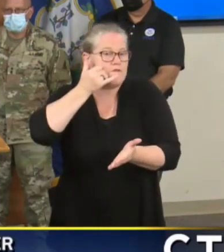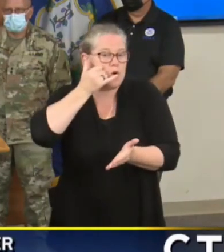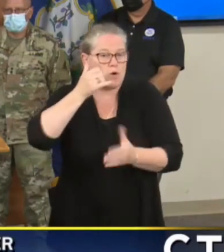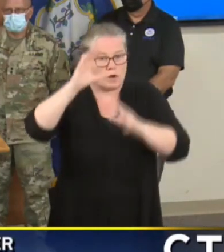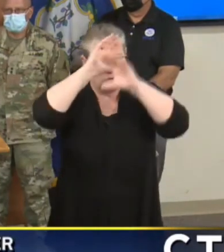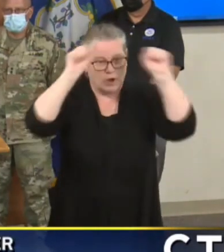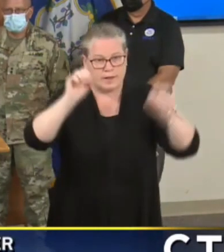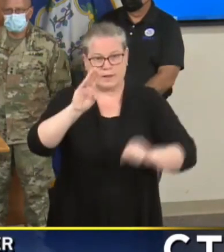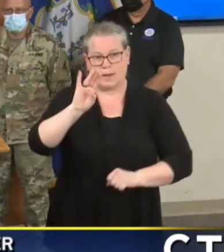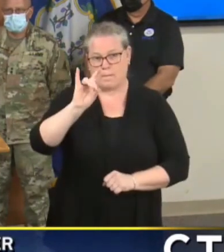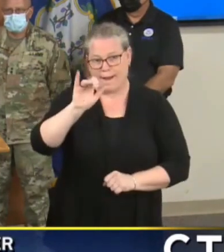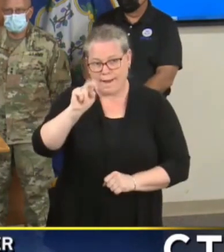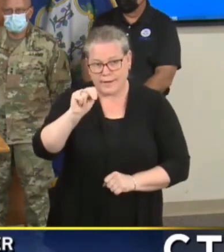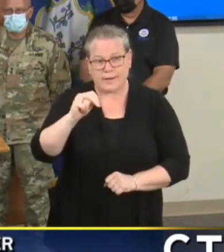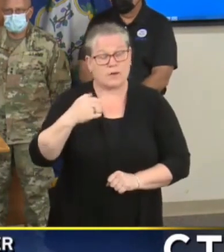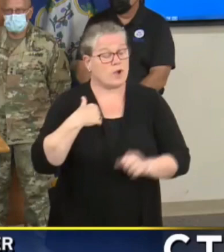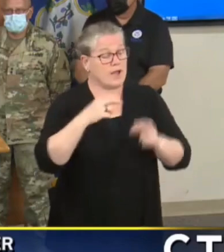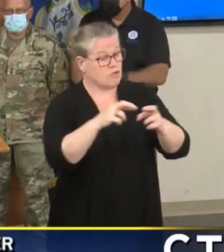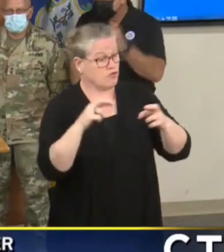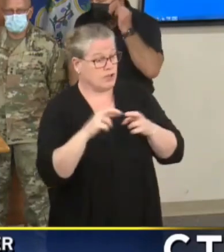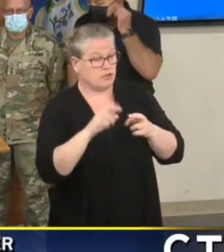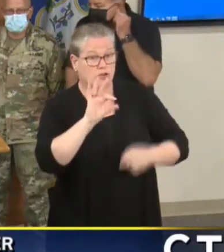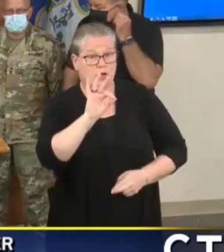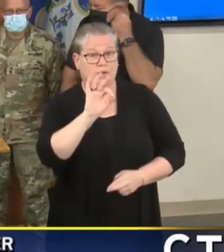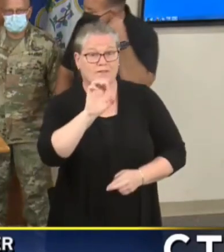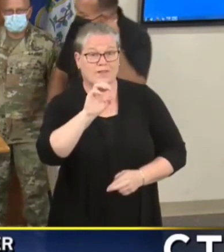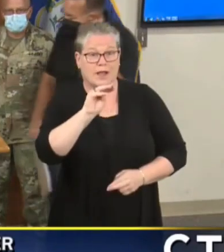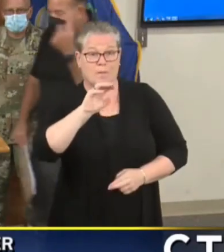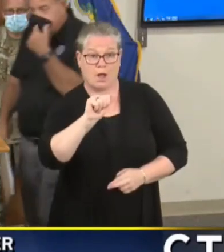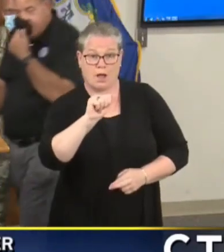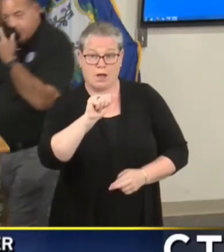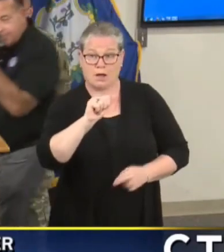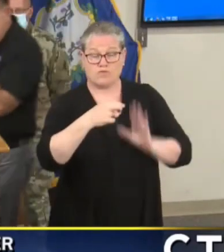representative. Anything you'd like to add that you can say in terms of the region?